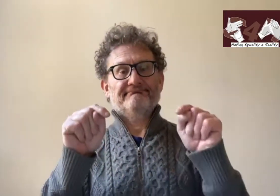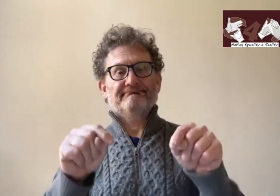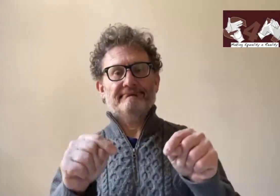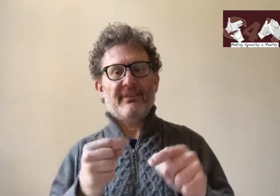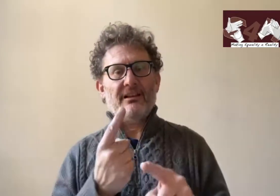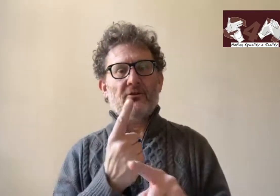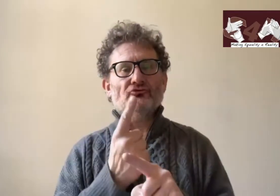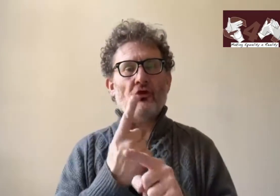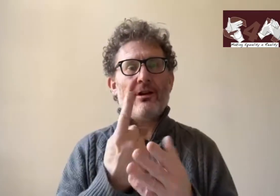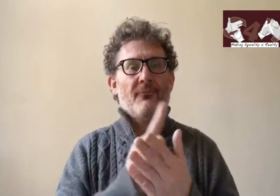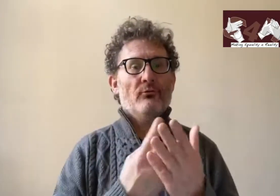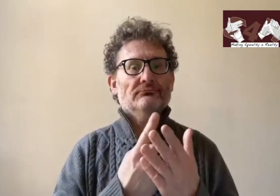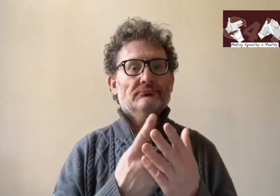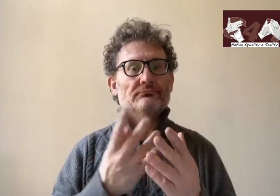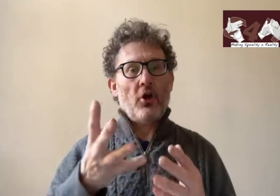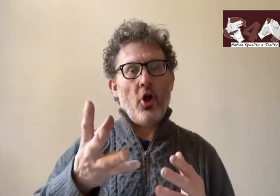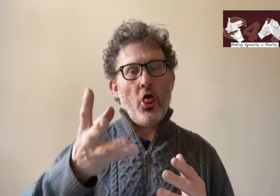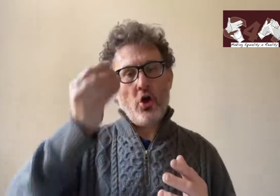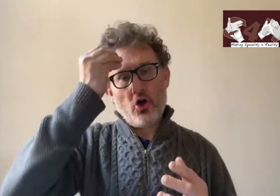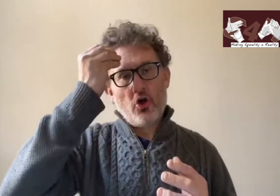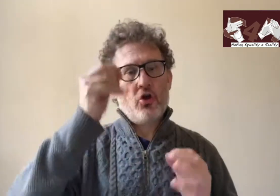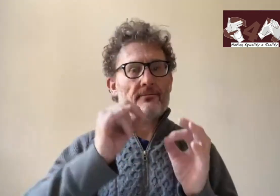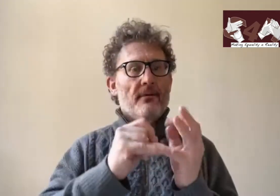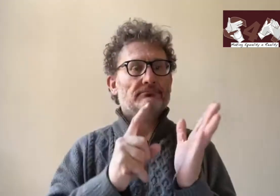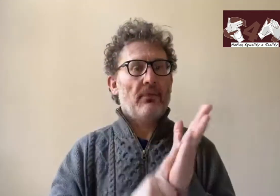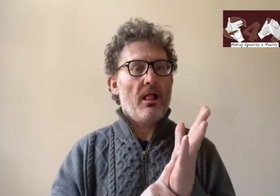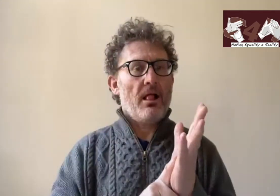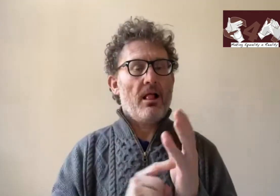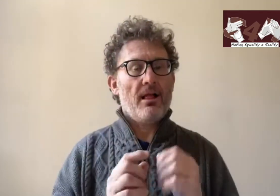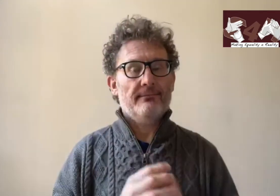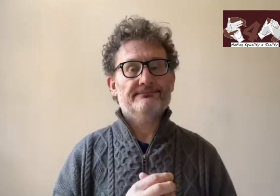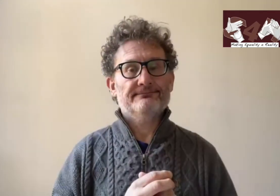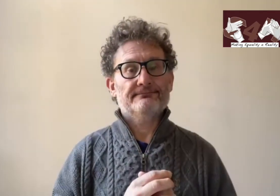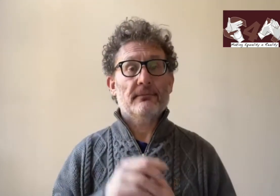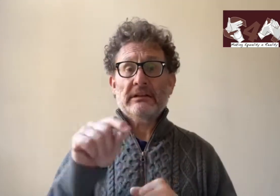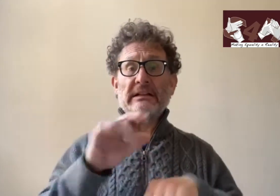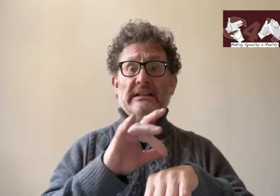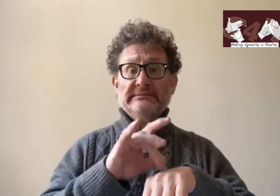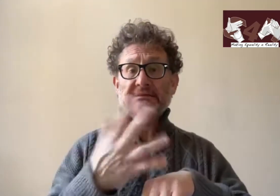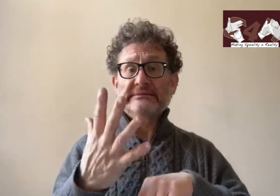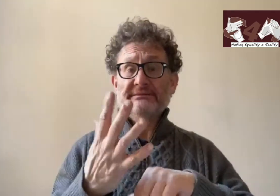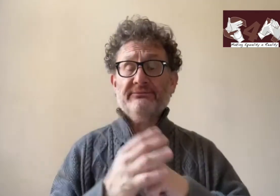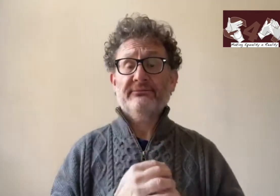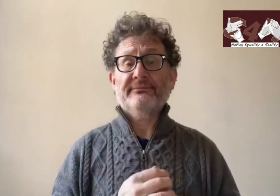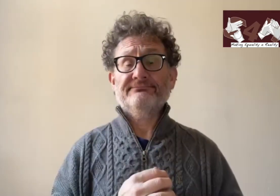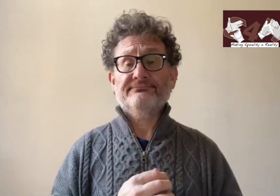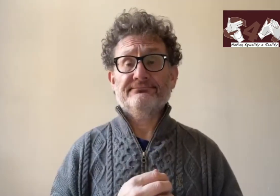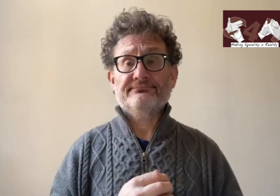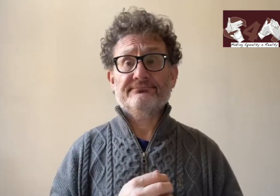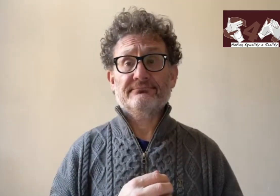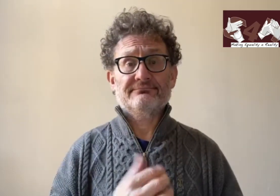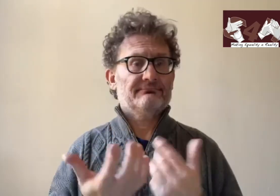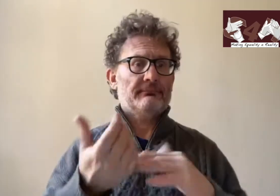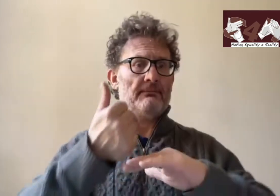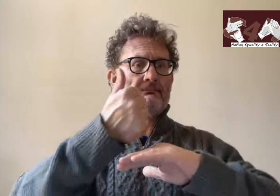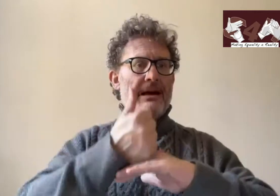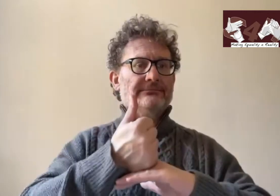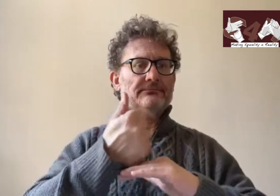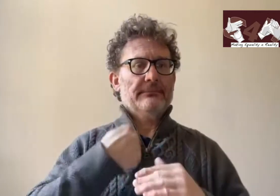Hello. In this session what I'd like to look at is the learning of BSL and this can be quite a sensitive